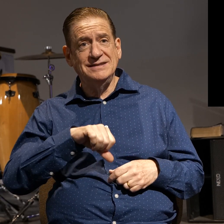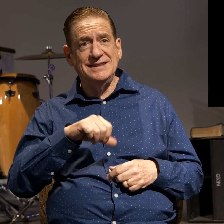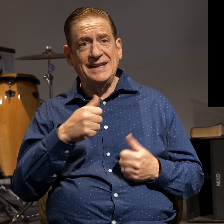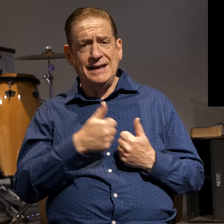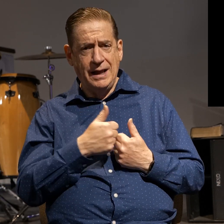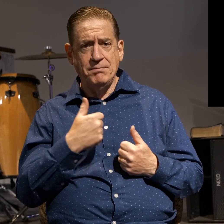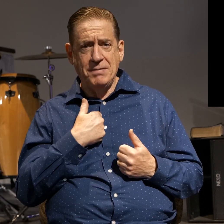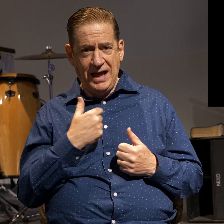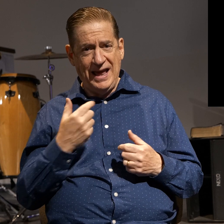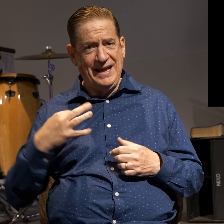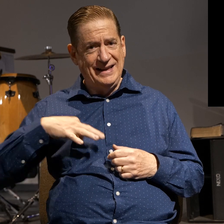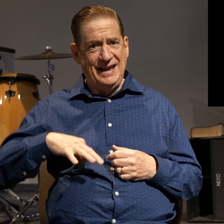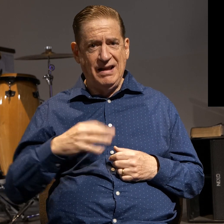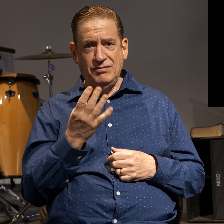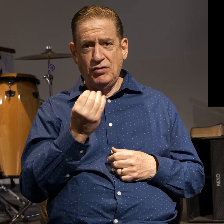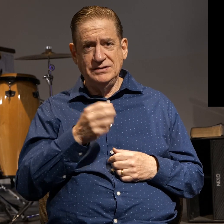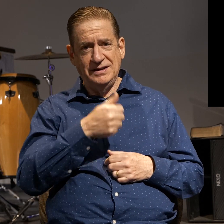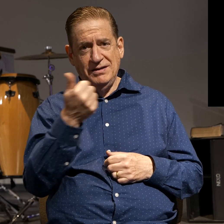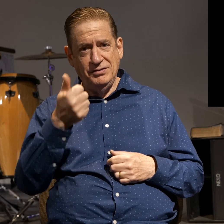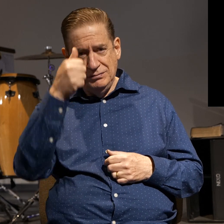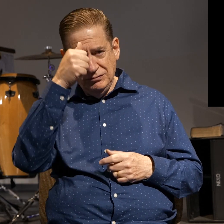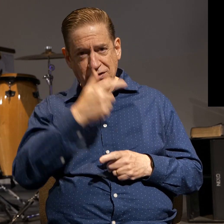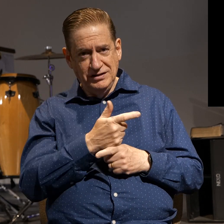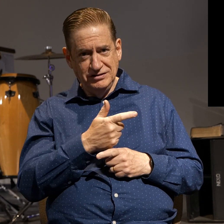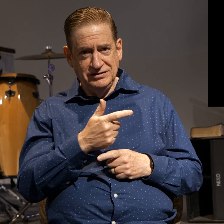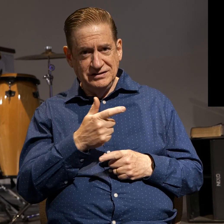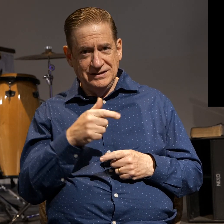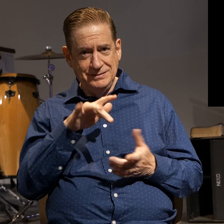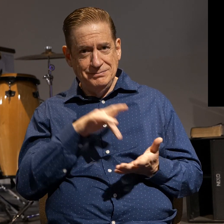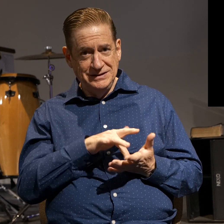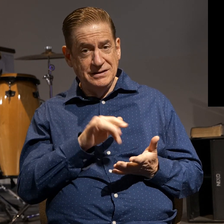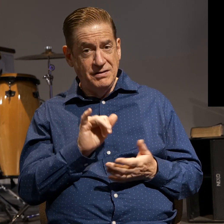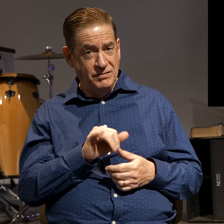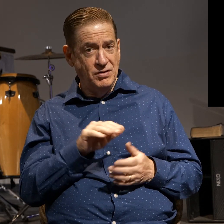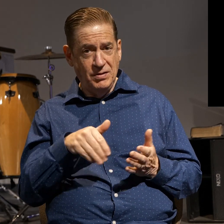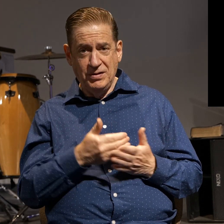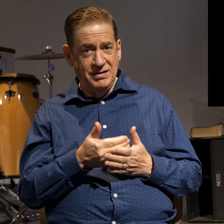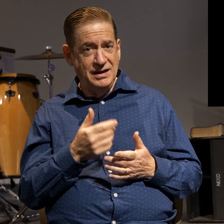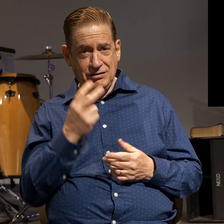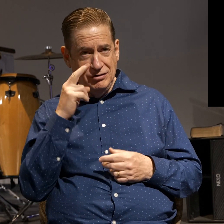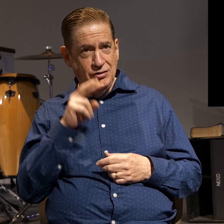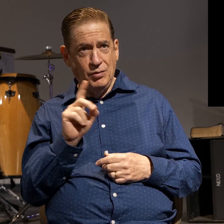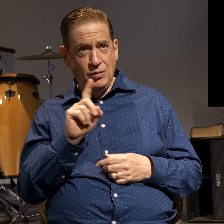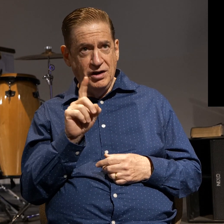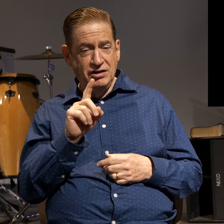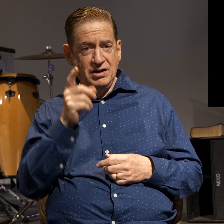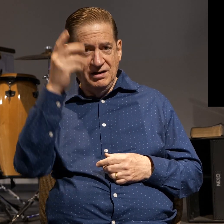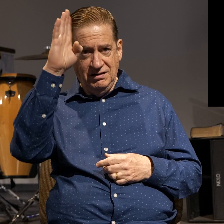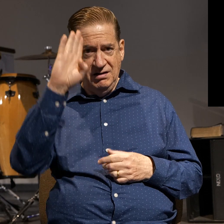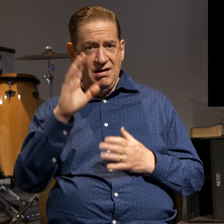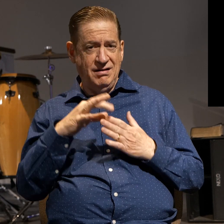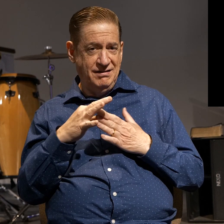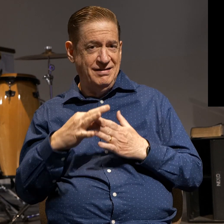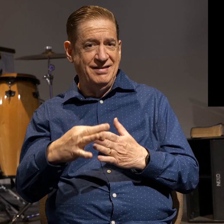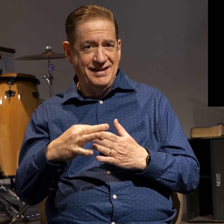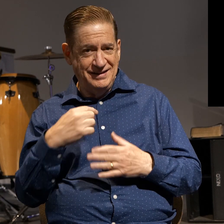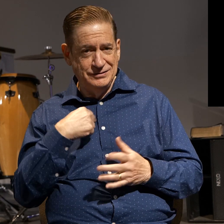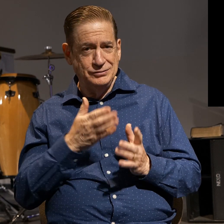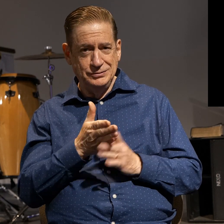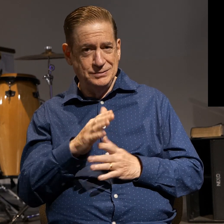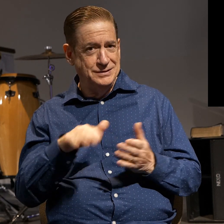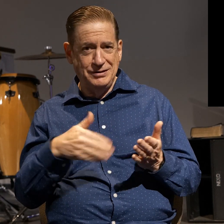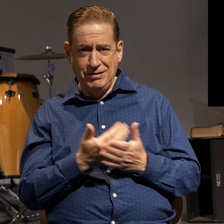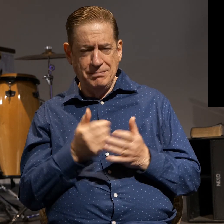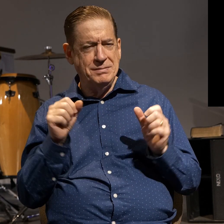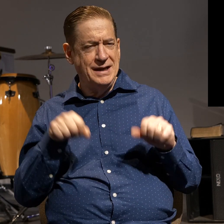14 other brothers in the midst of it all. And just looking at where, you know, God has led us through it all. You know,